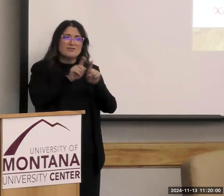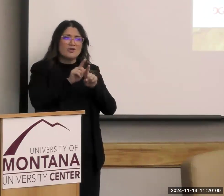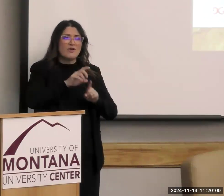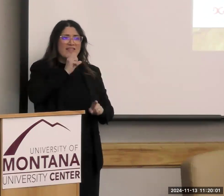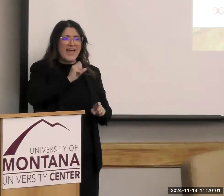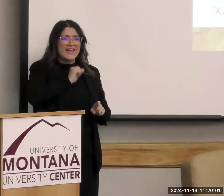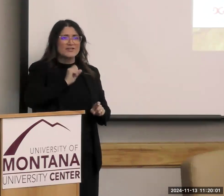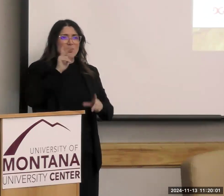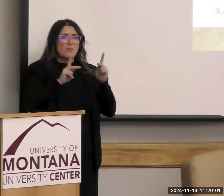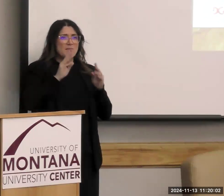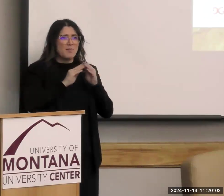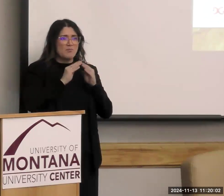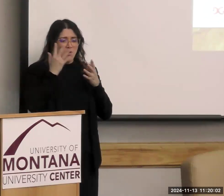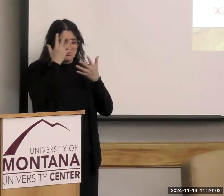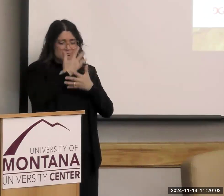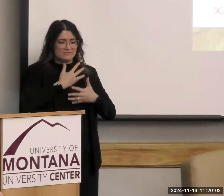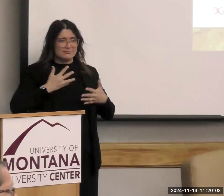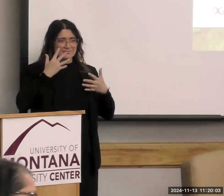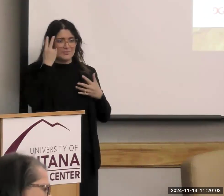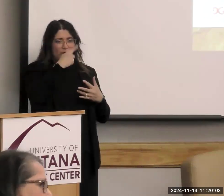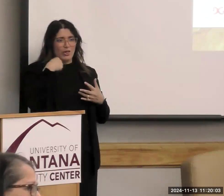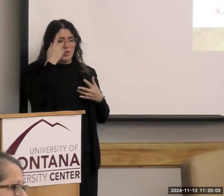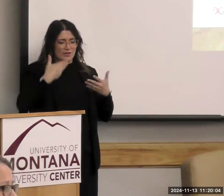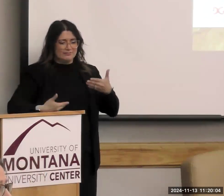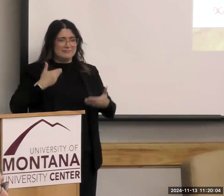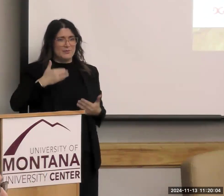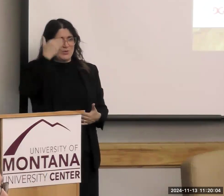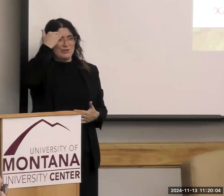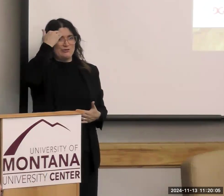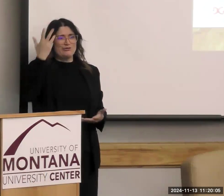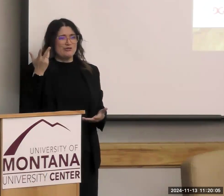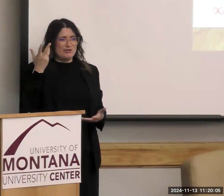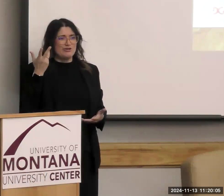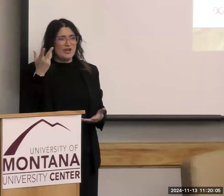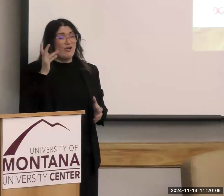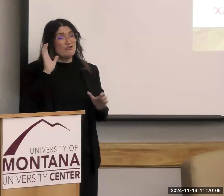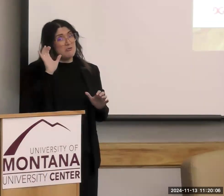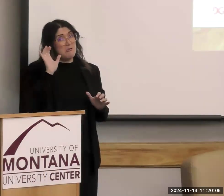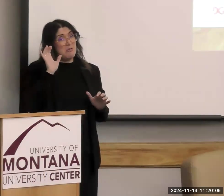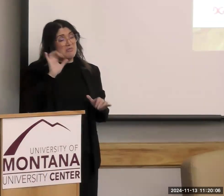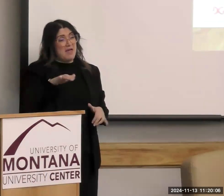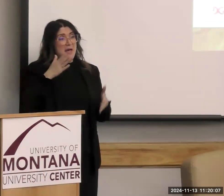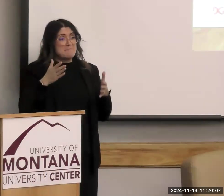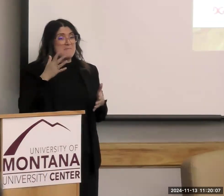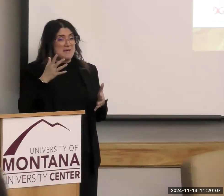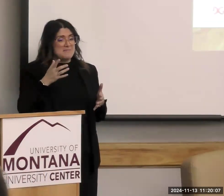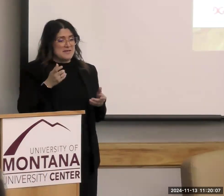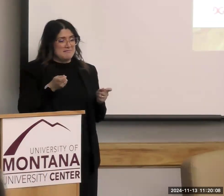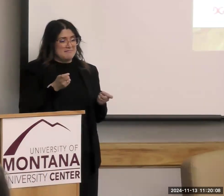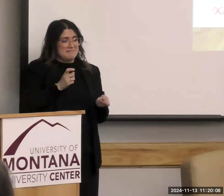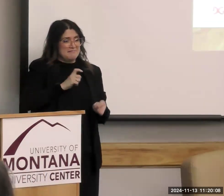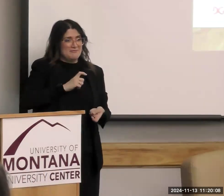image conscious. And so then that kind of brings them into what they're eating and